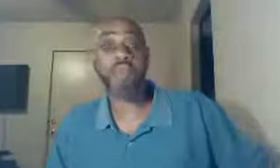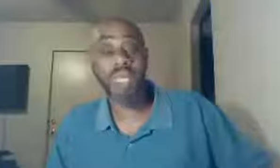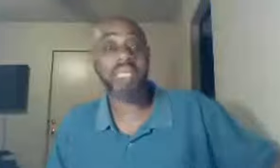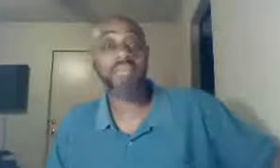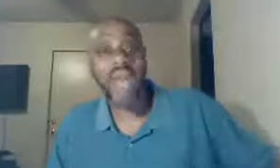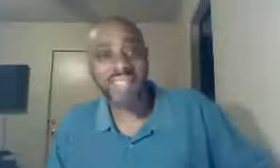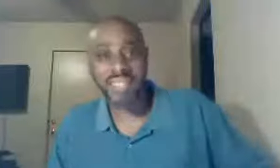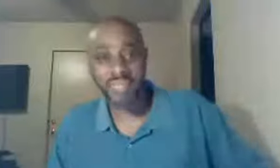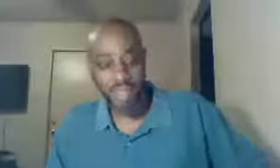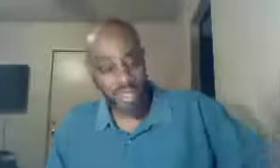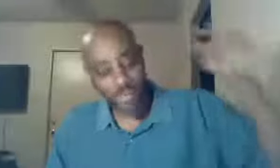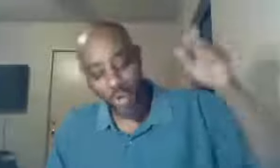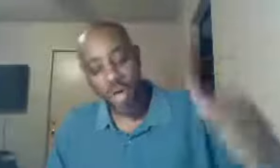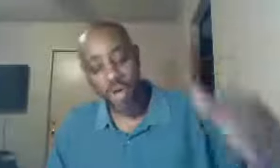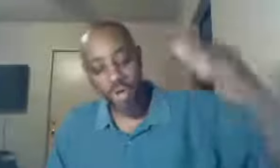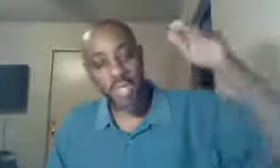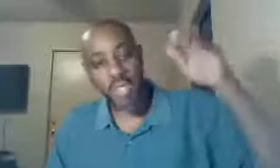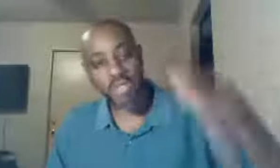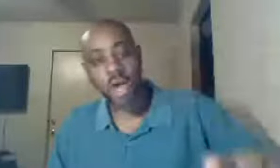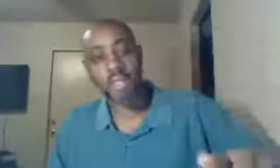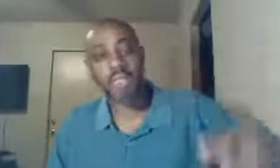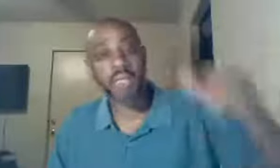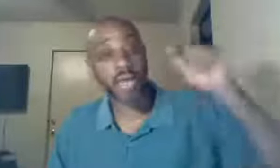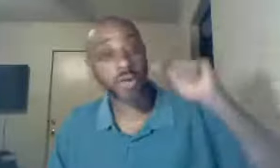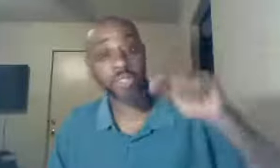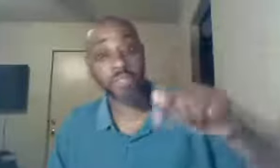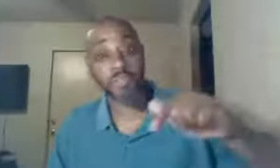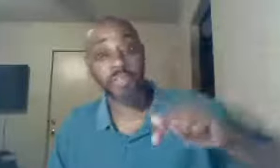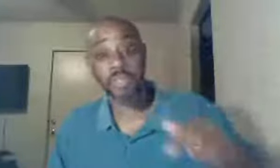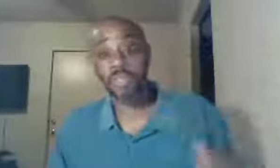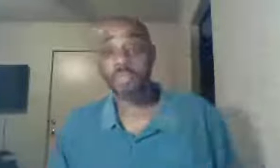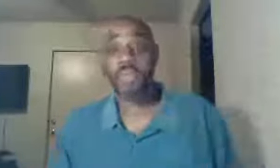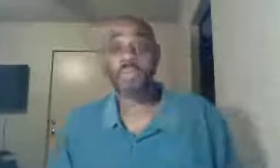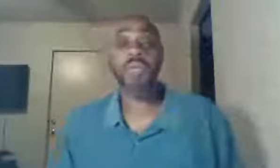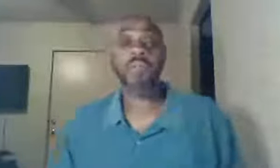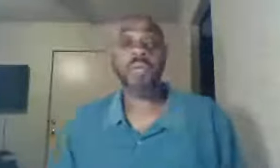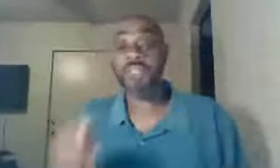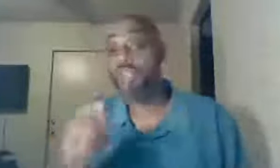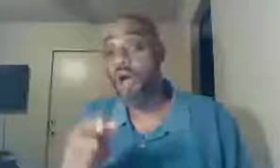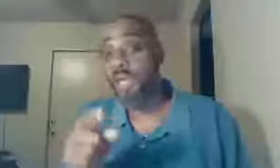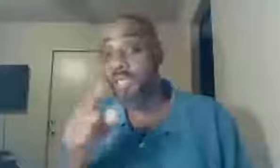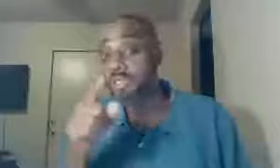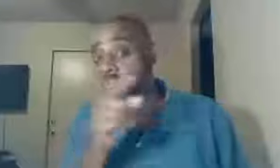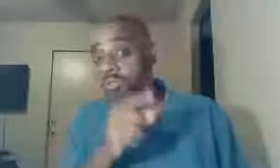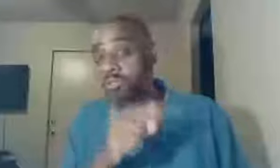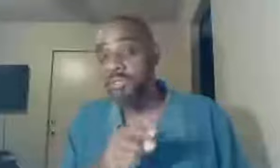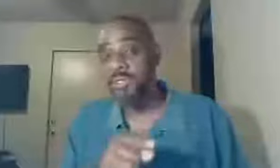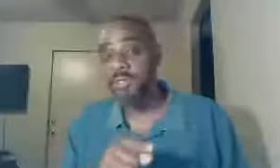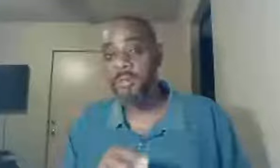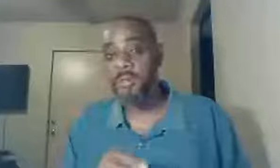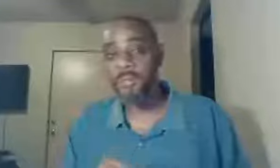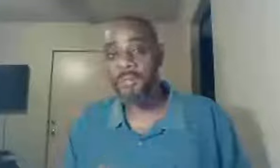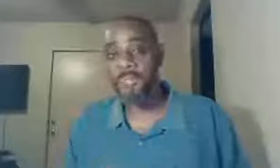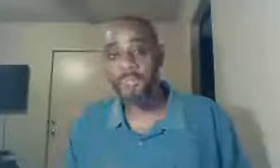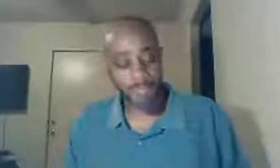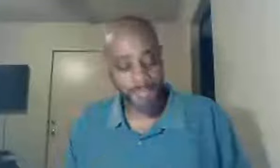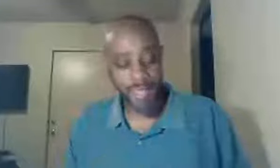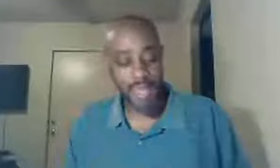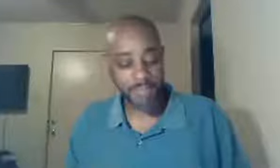being divisive, and Paul is talking, not only to the people in Corinth, but he is talking to you, yeah I'm